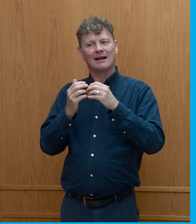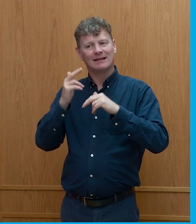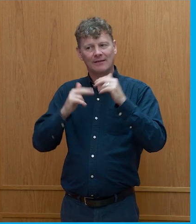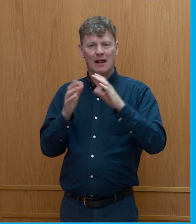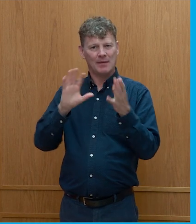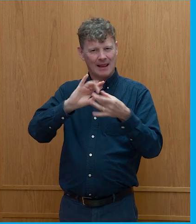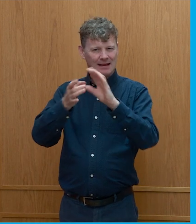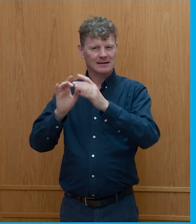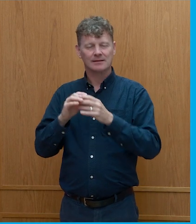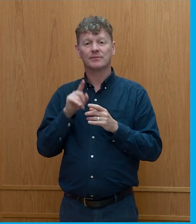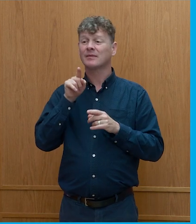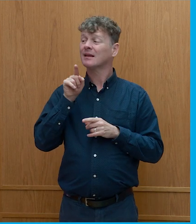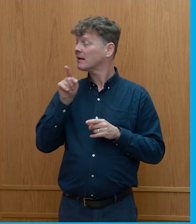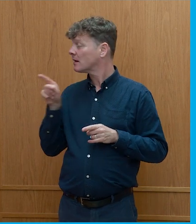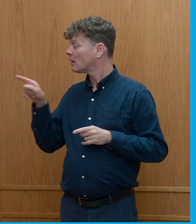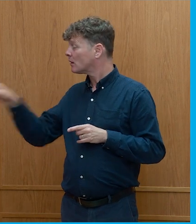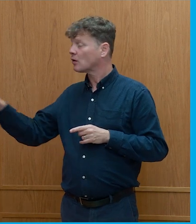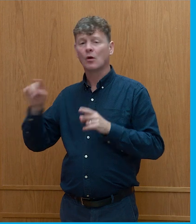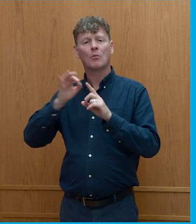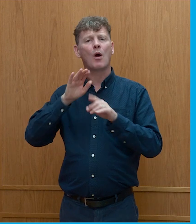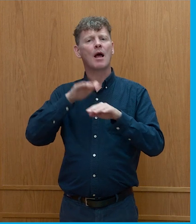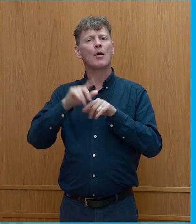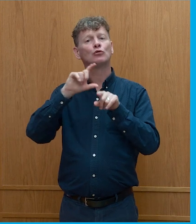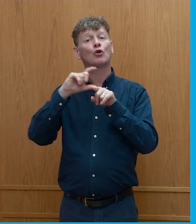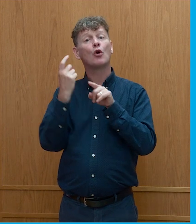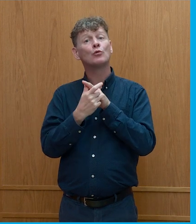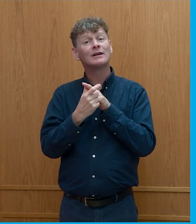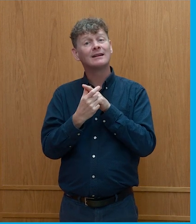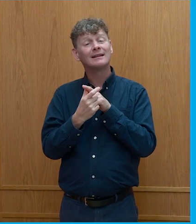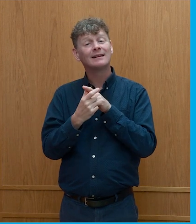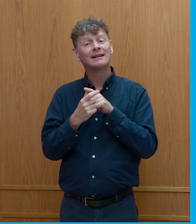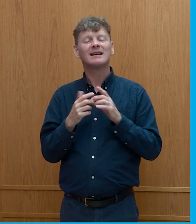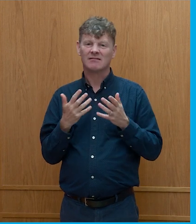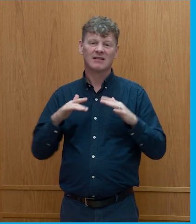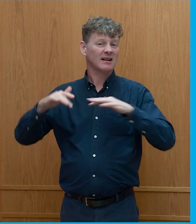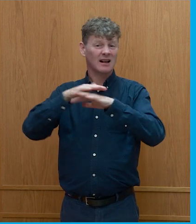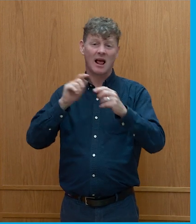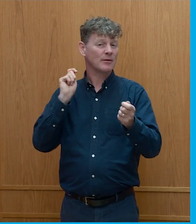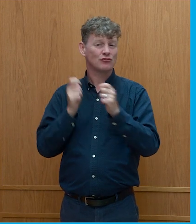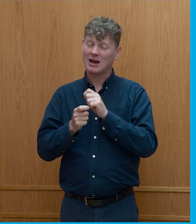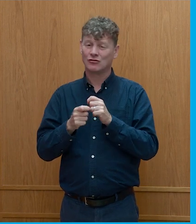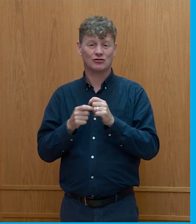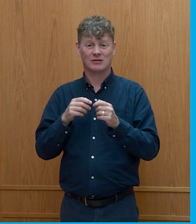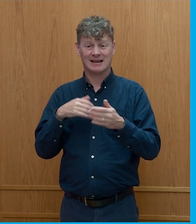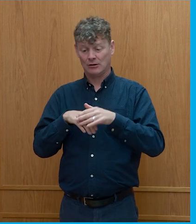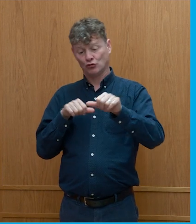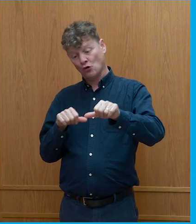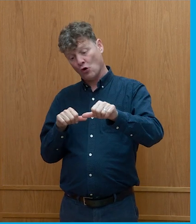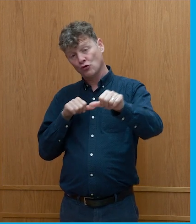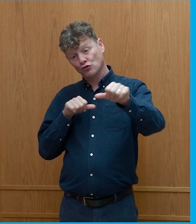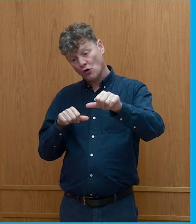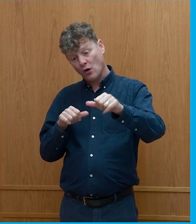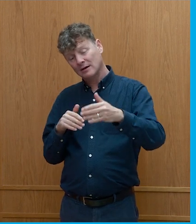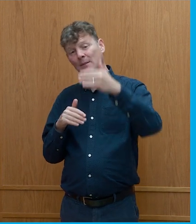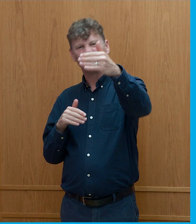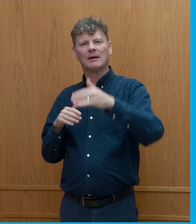and touching on the community point very quickly for me climate change ultimately is actually at least in the short to medium term is a is a